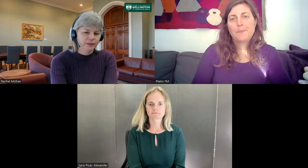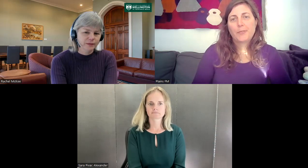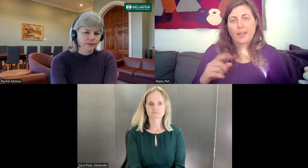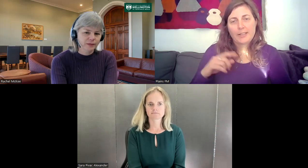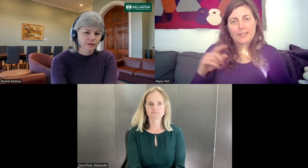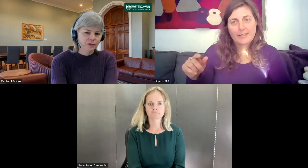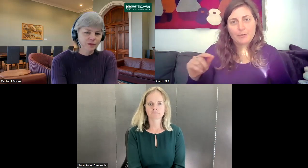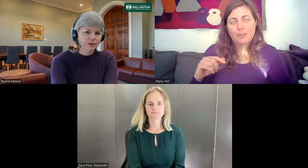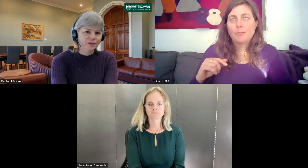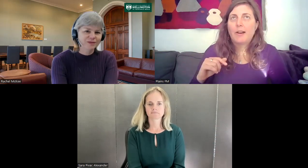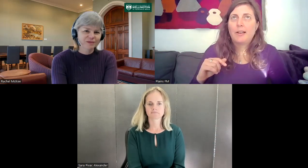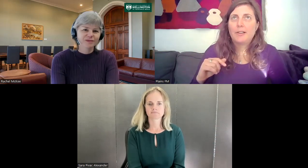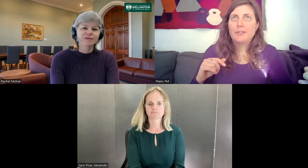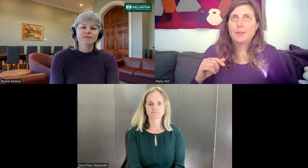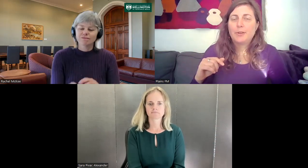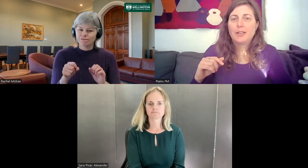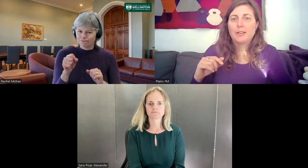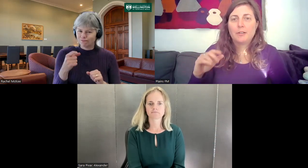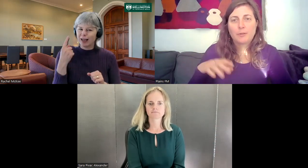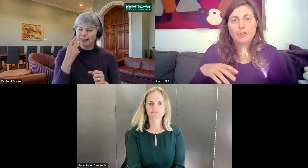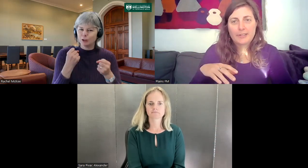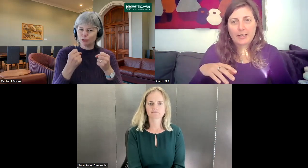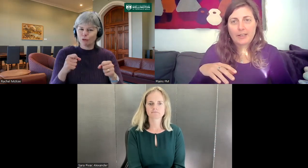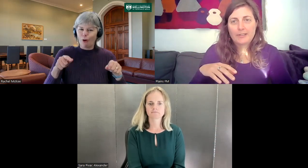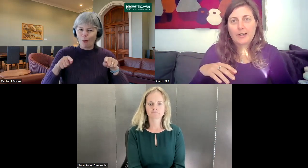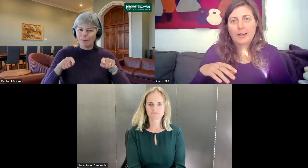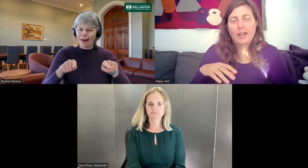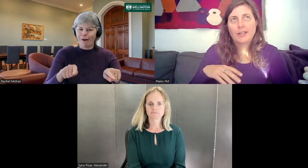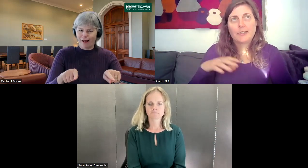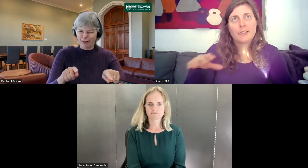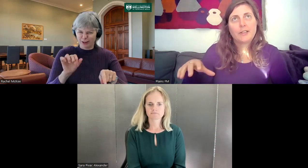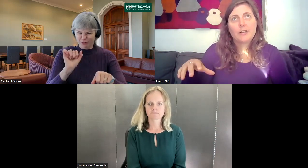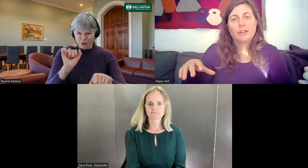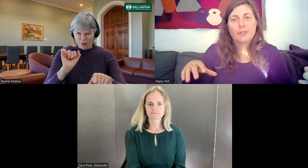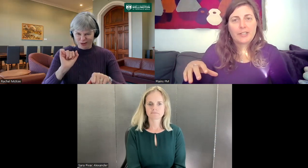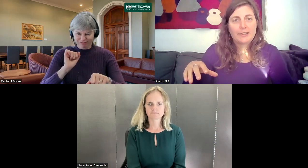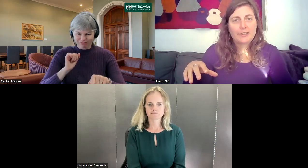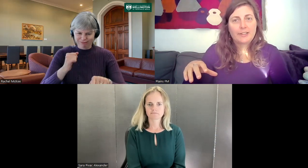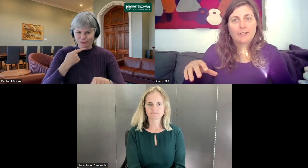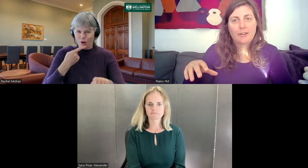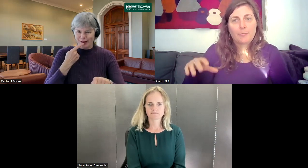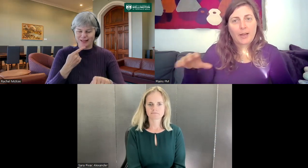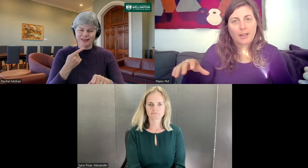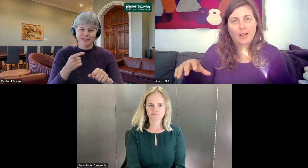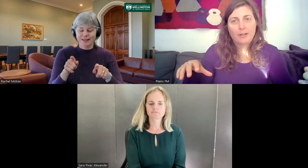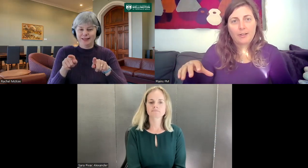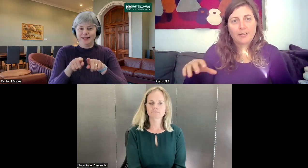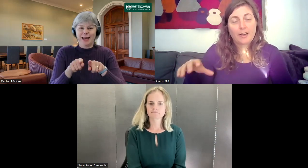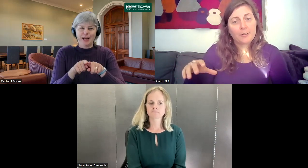I can see some strong parallels between what you're saying there, Sarah, and conversations around Pākehā learning te reo.